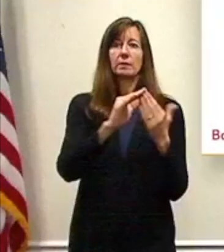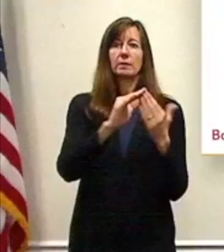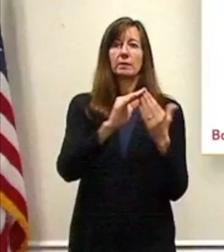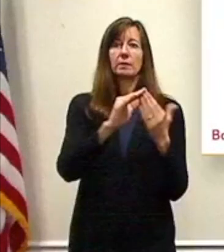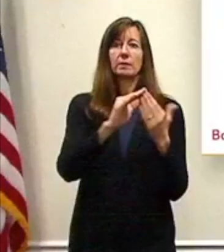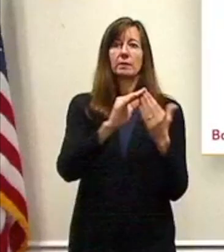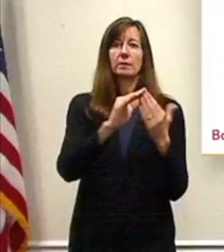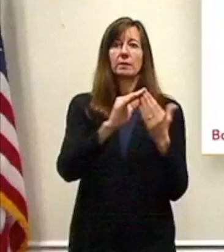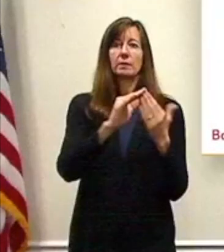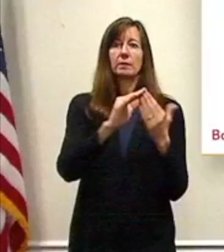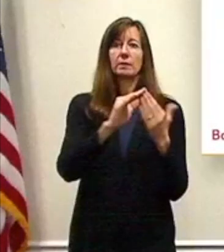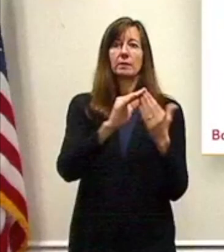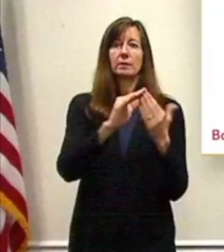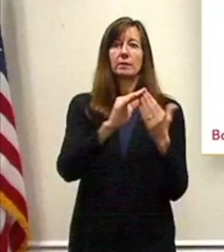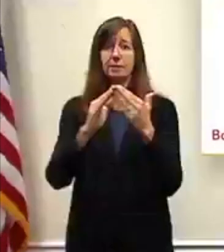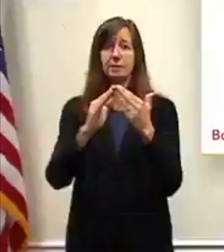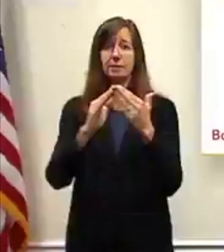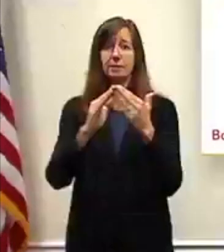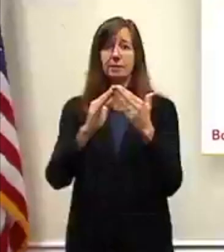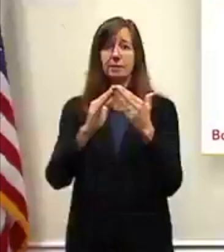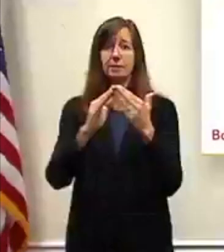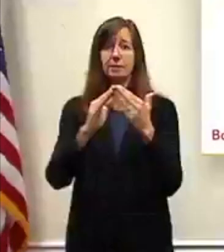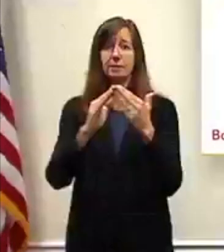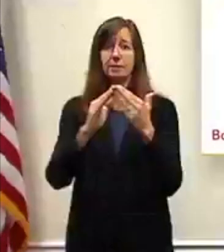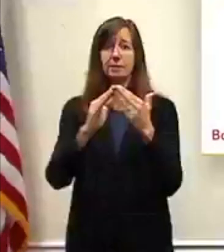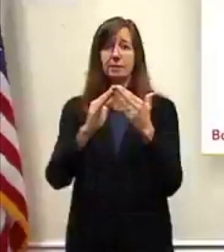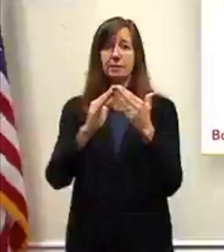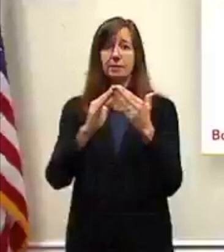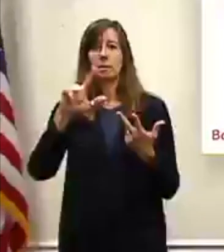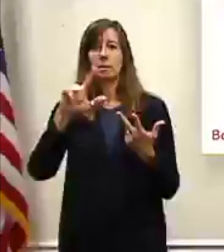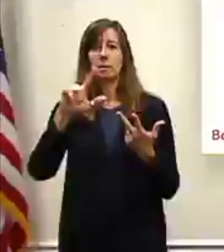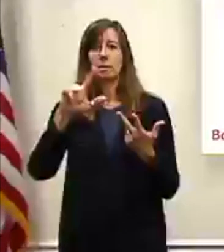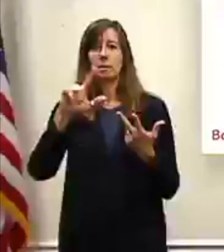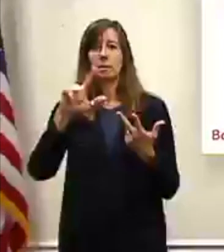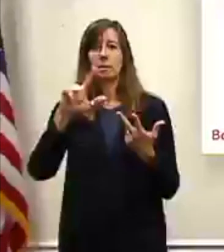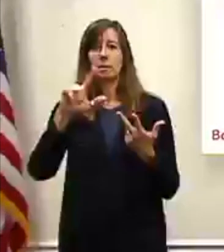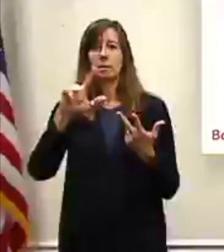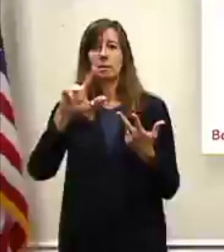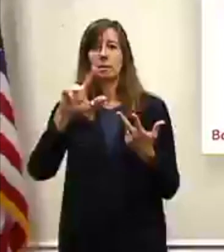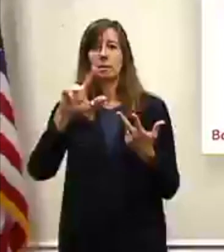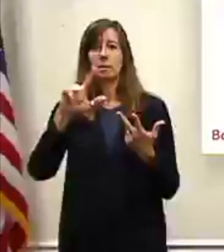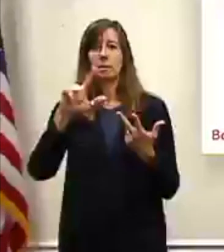in the village of Fishkill, Millbrook Firehouse in the village of port of the library